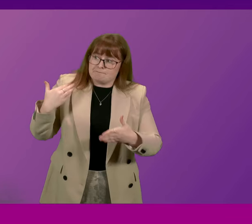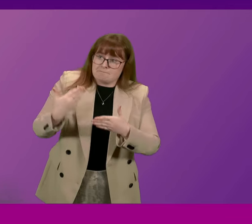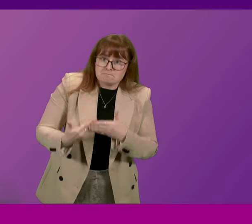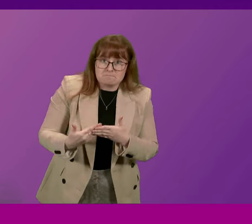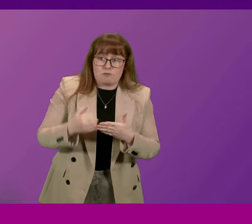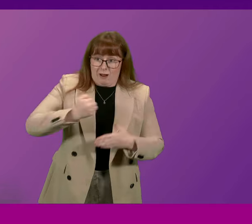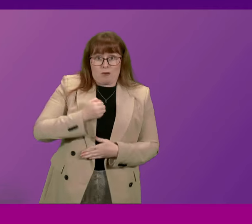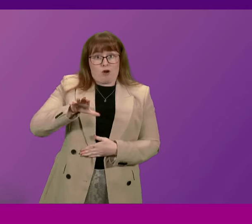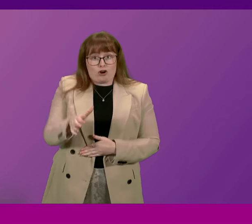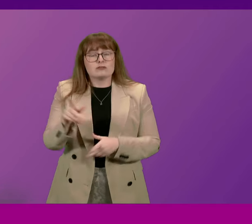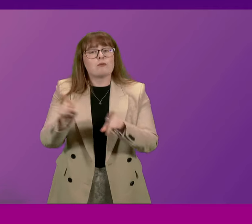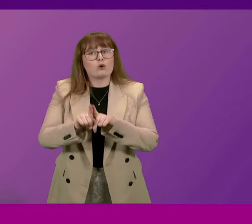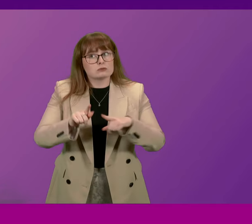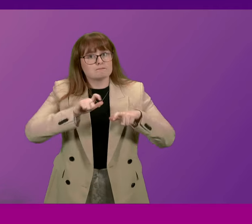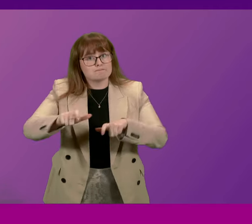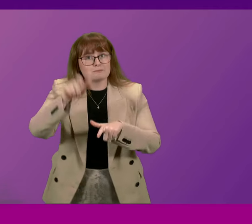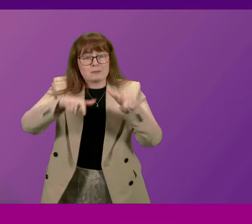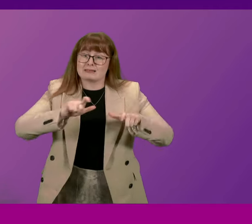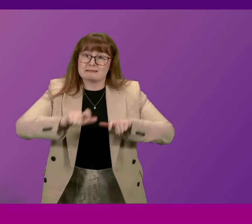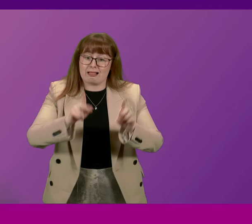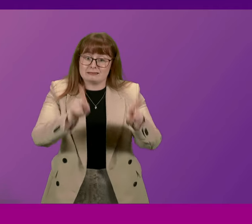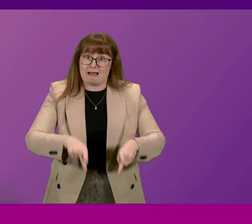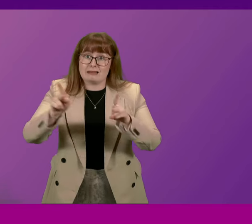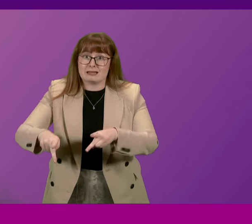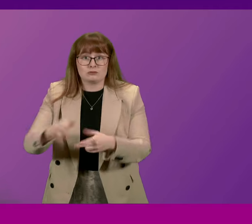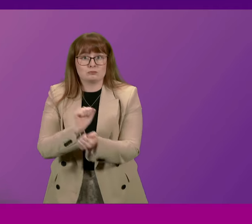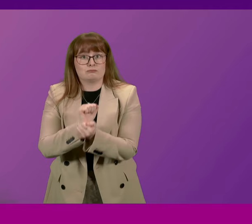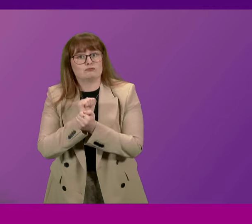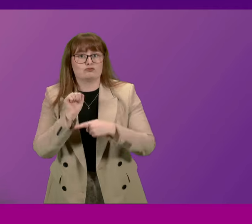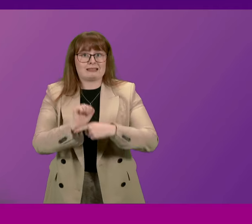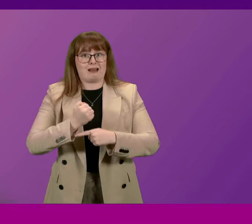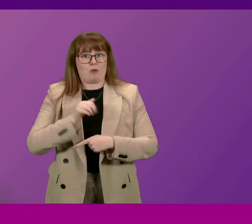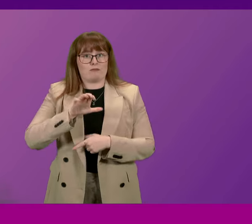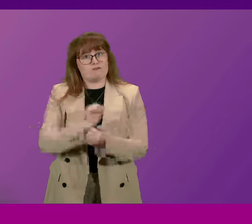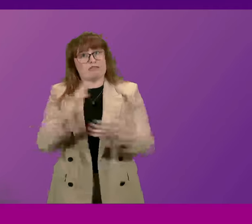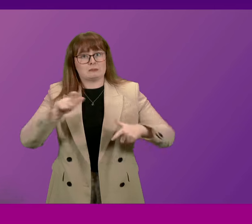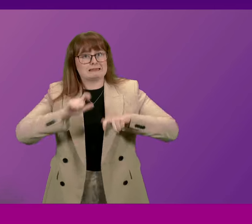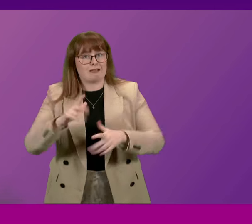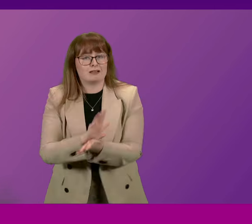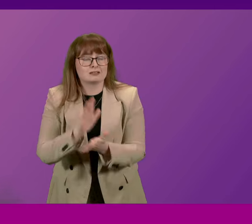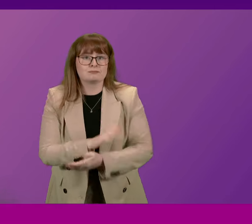of this country and those who are falling still to protect the freedoms we all enjoy. Thank you.